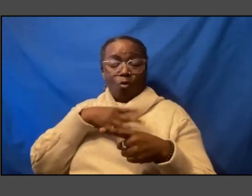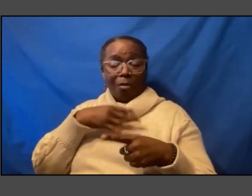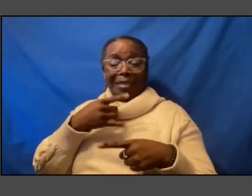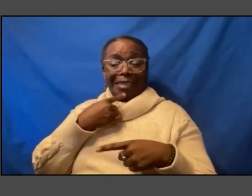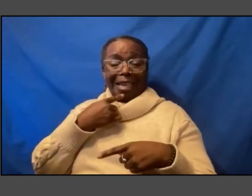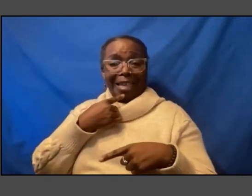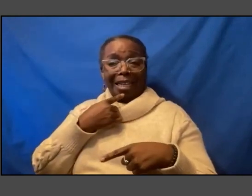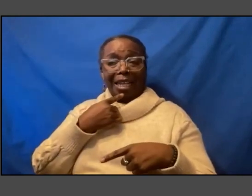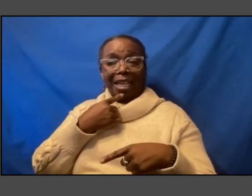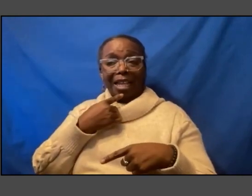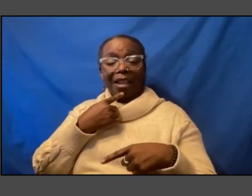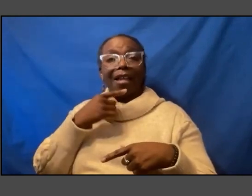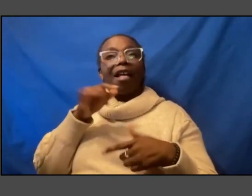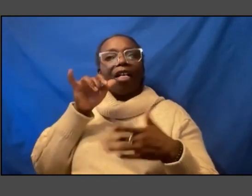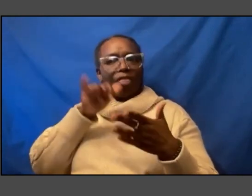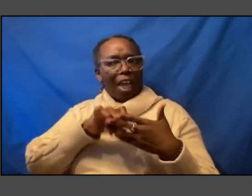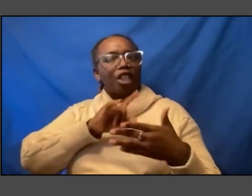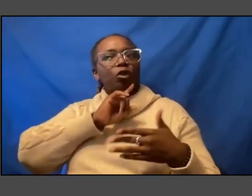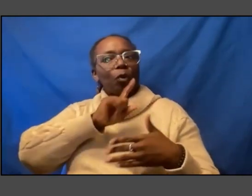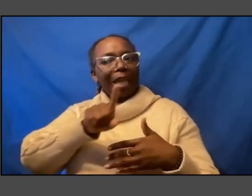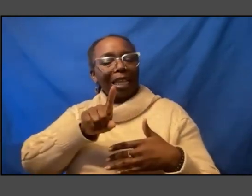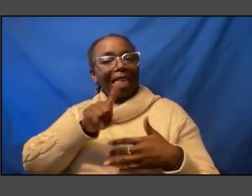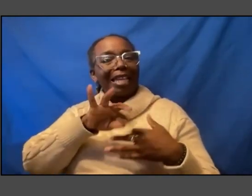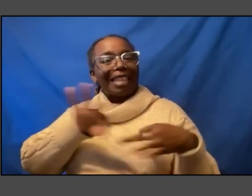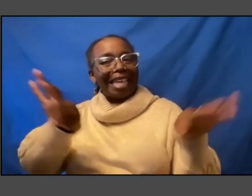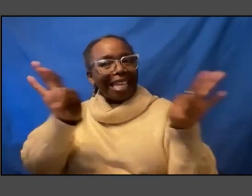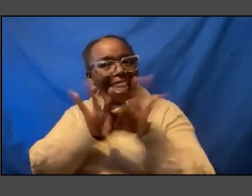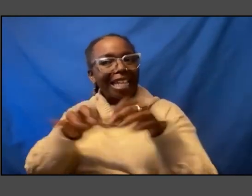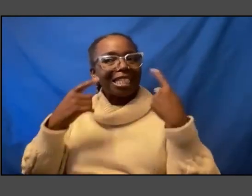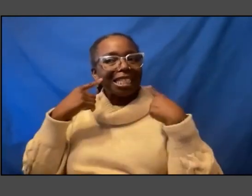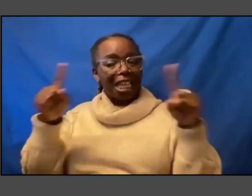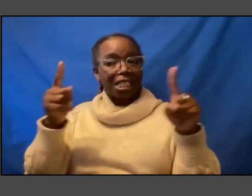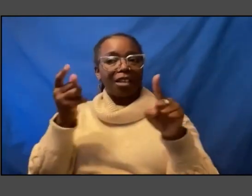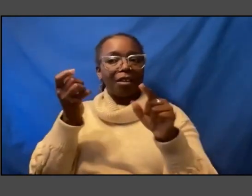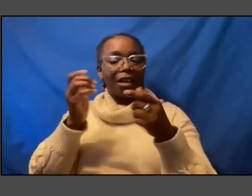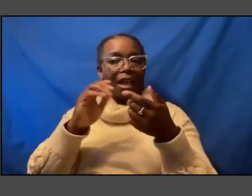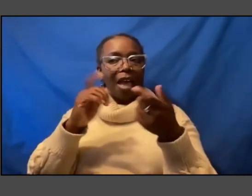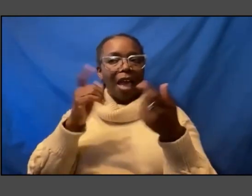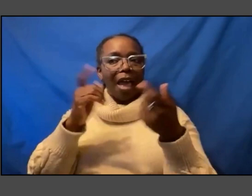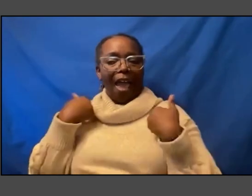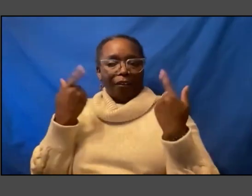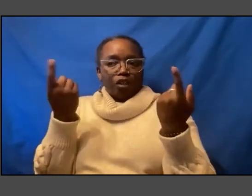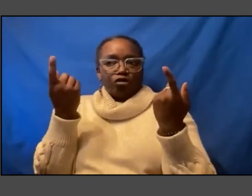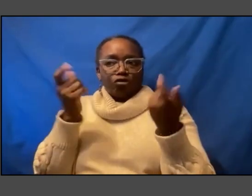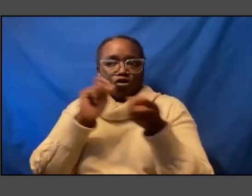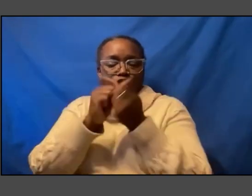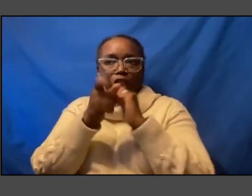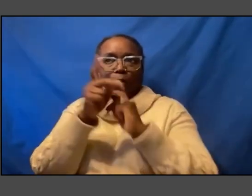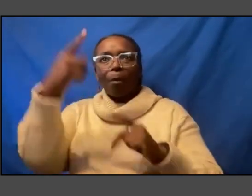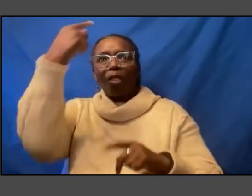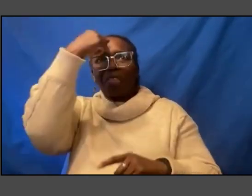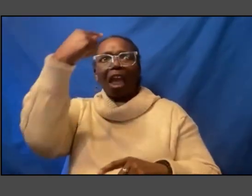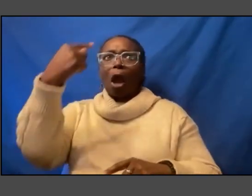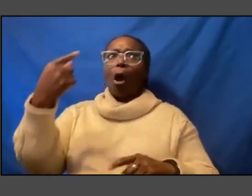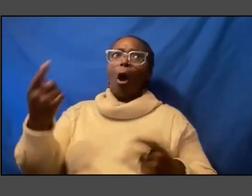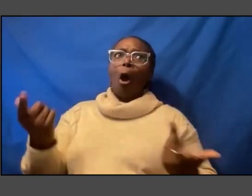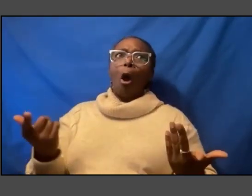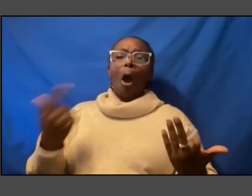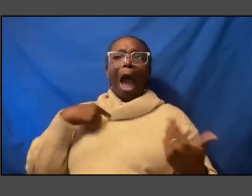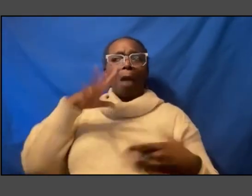really going to be the key to success of making change people who don't think that this that they're in this fight because they don't have power but who want